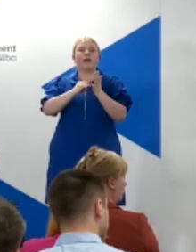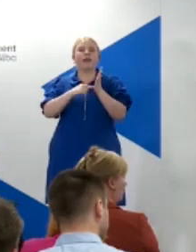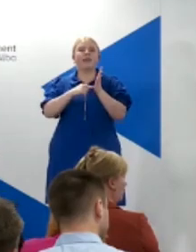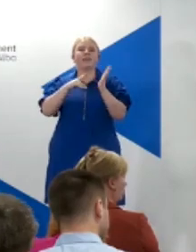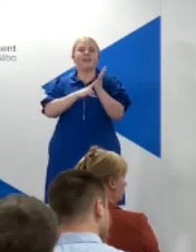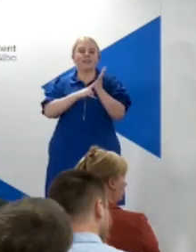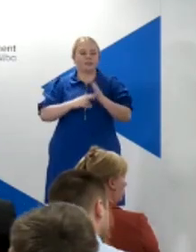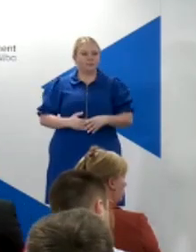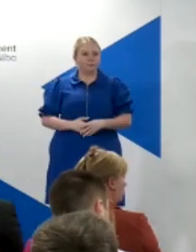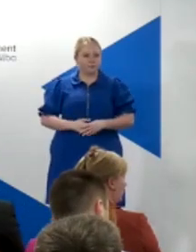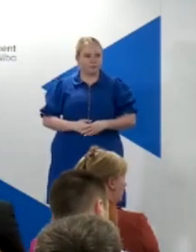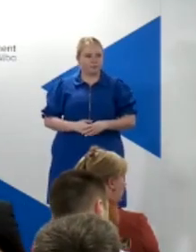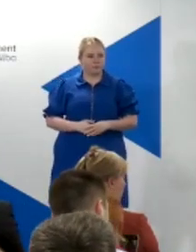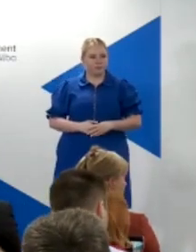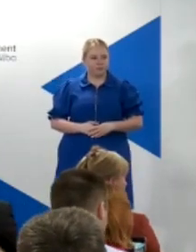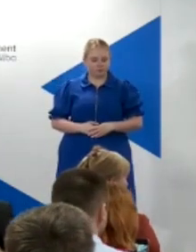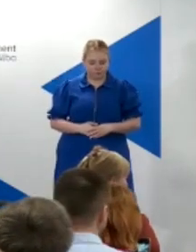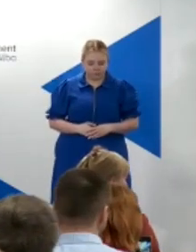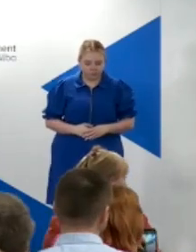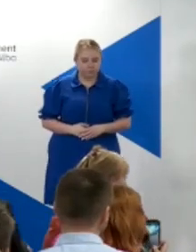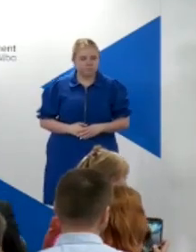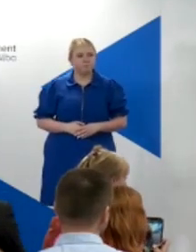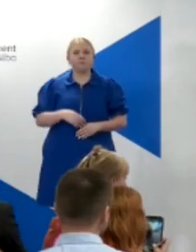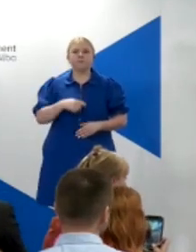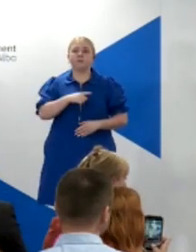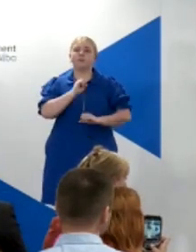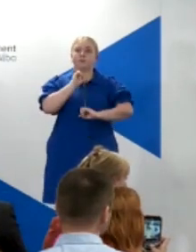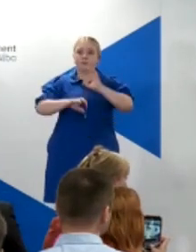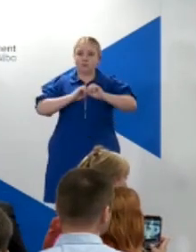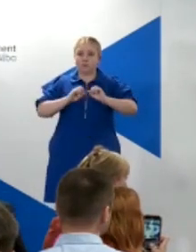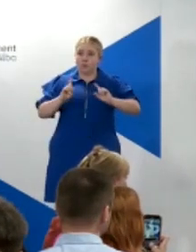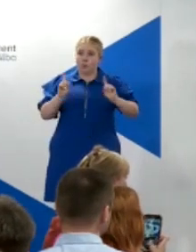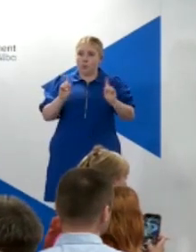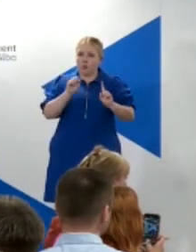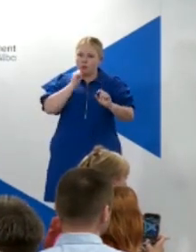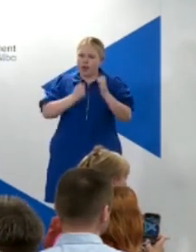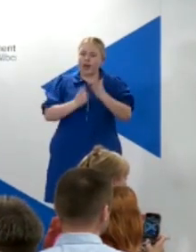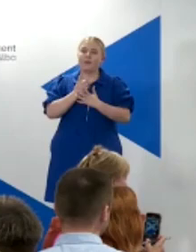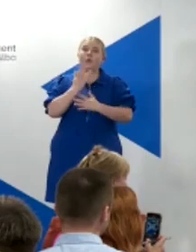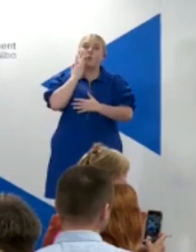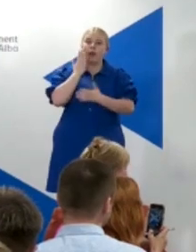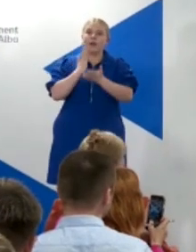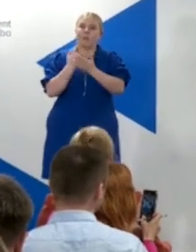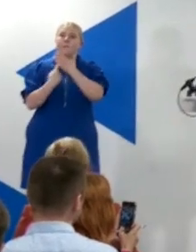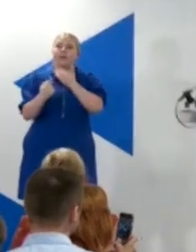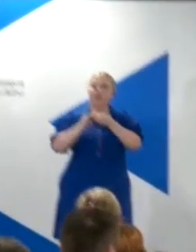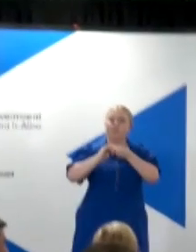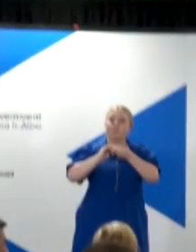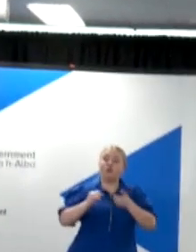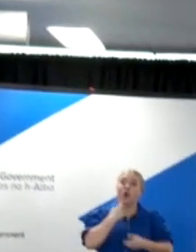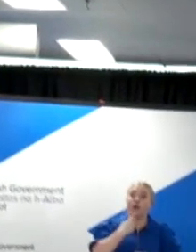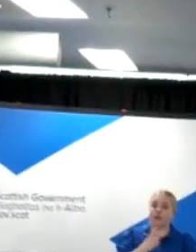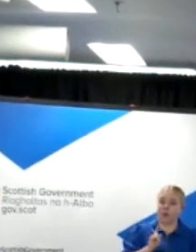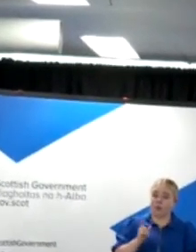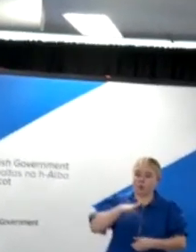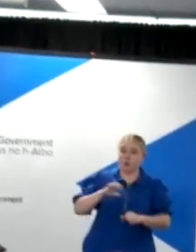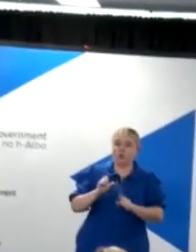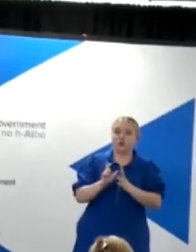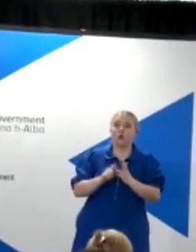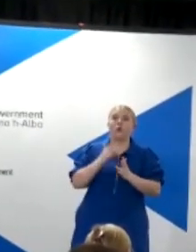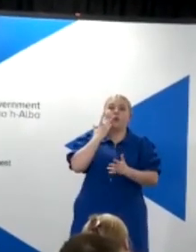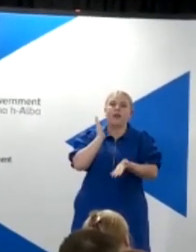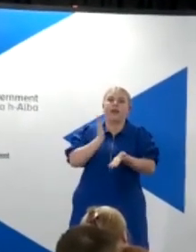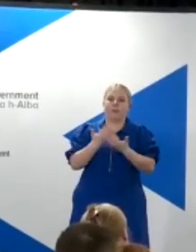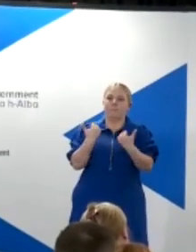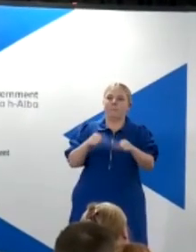This is something that would only happen in an independent Scotland. So you're telling us what you want to do when you get there, but you're not telling us how you're going to get there.